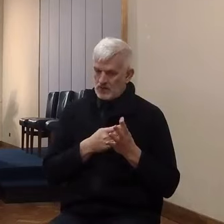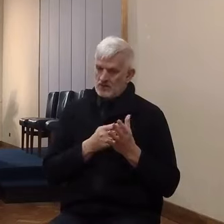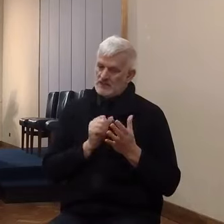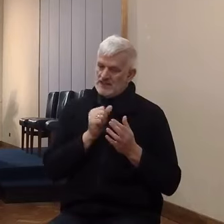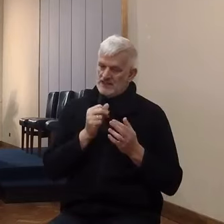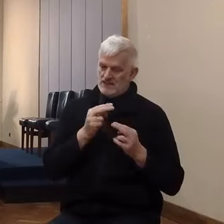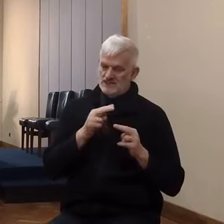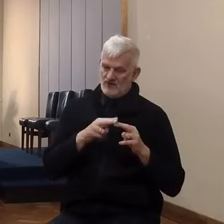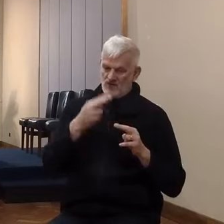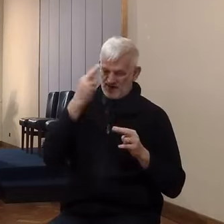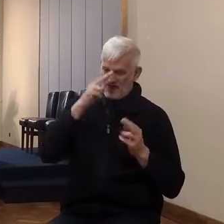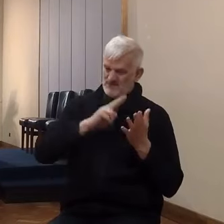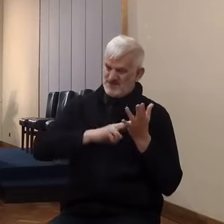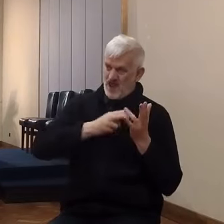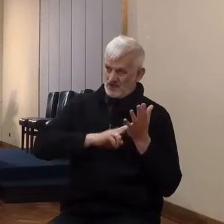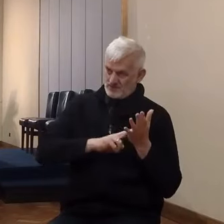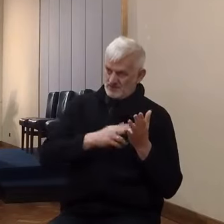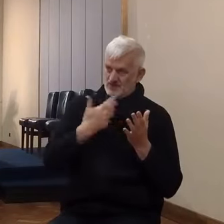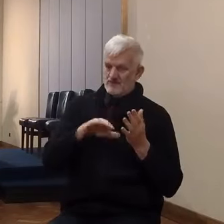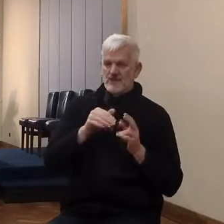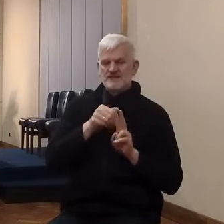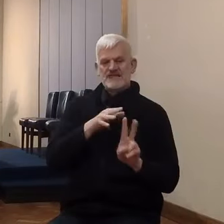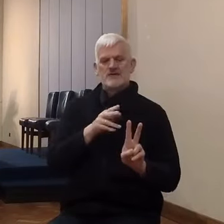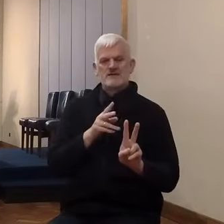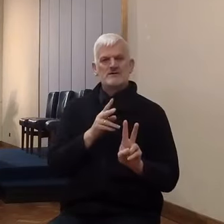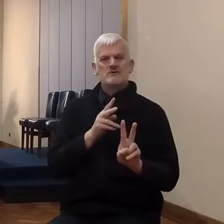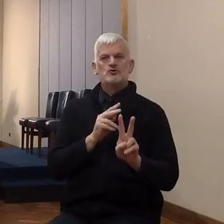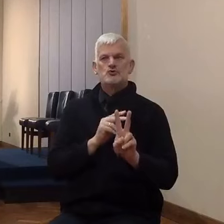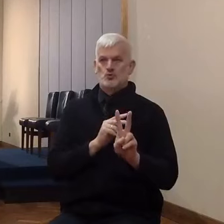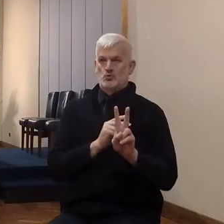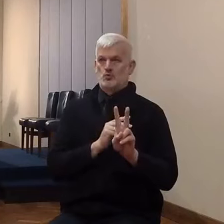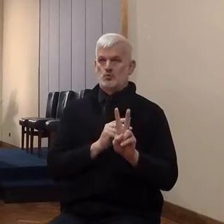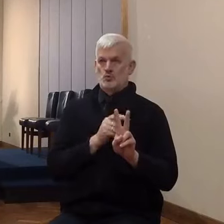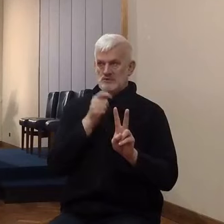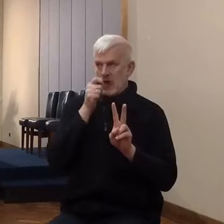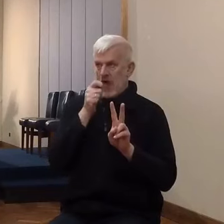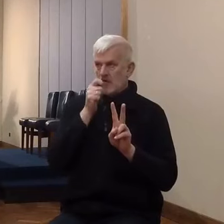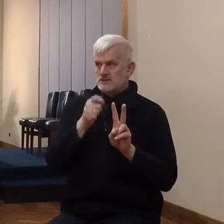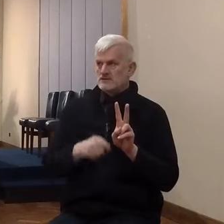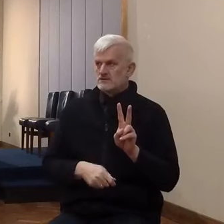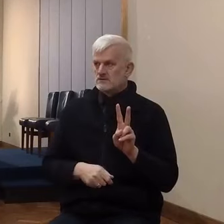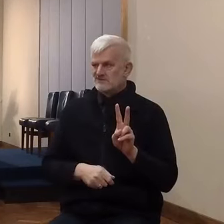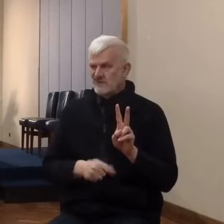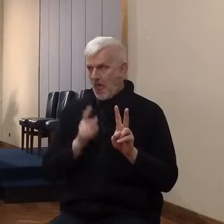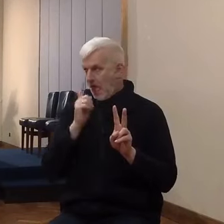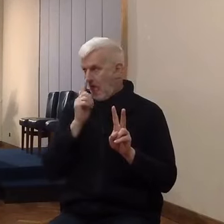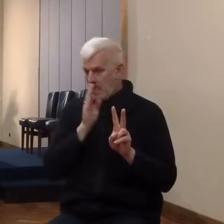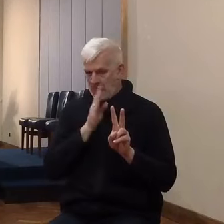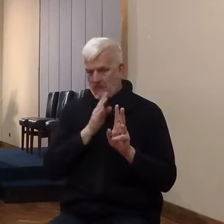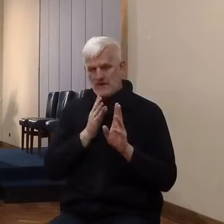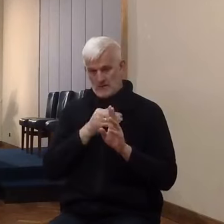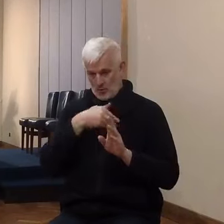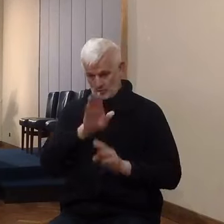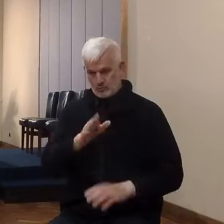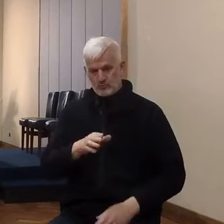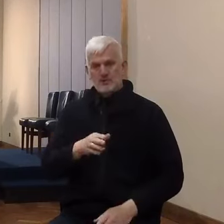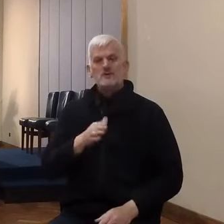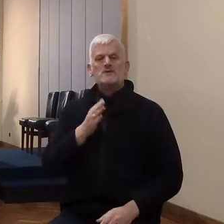spy secretly, saying, There were few and then, even Jericho. And they went, and